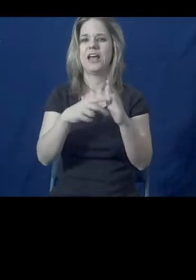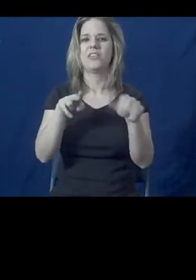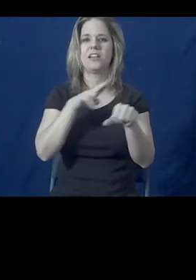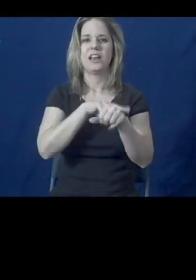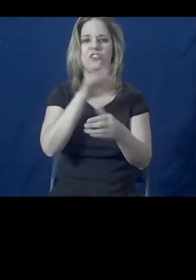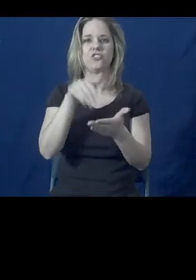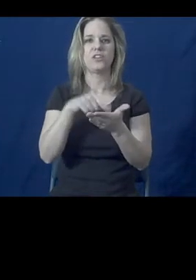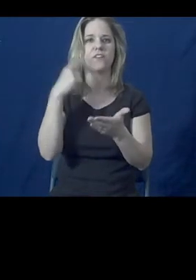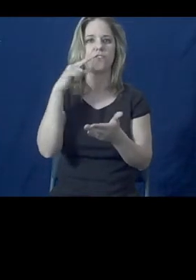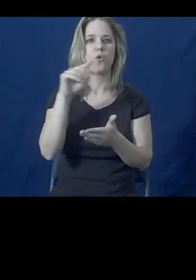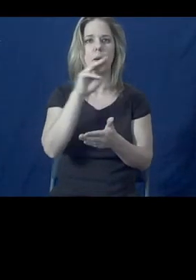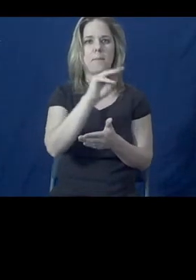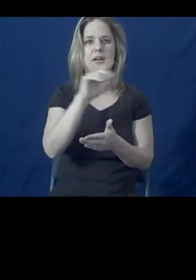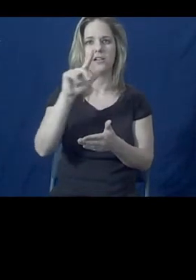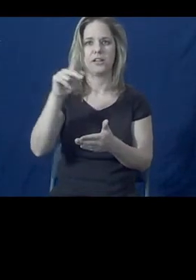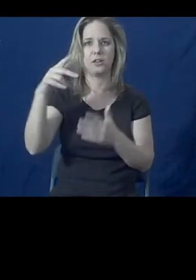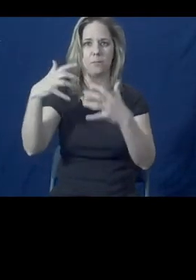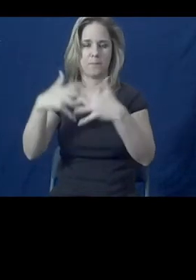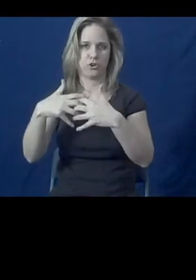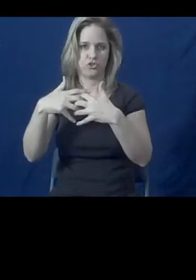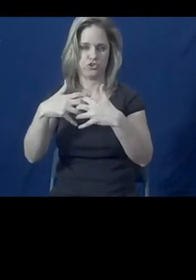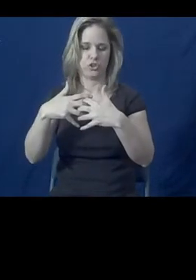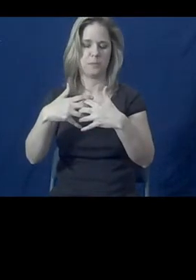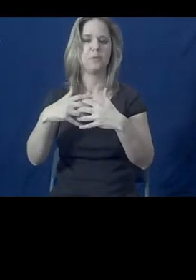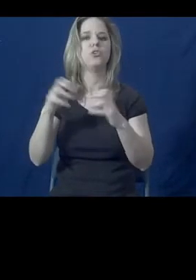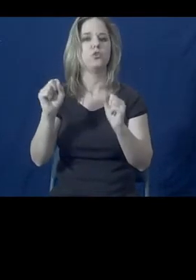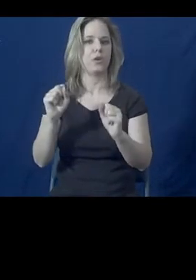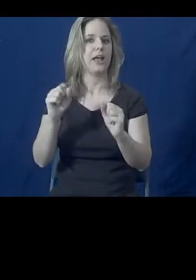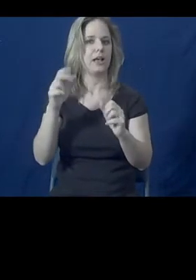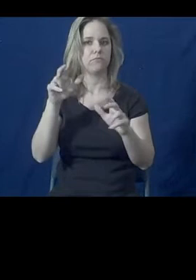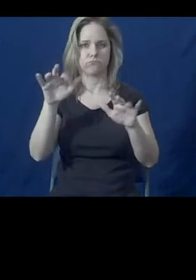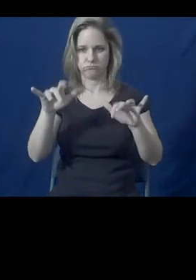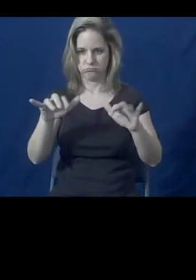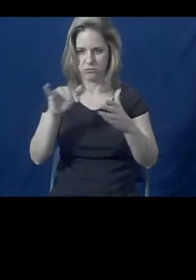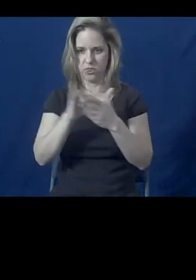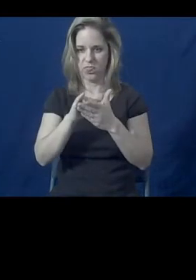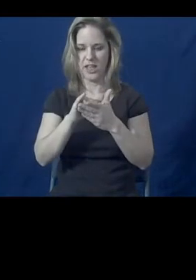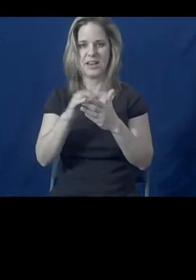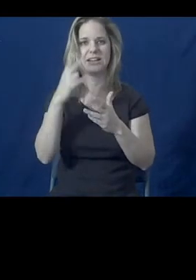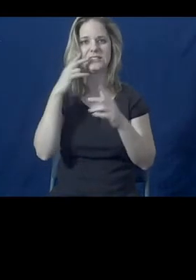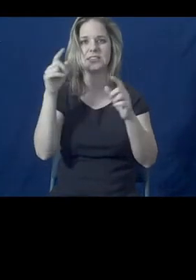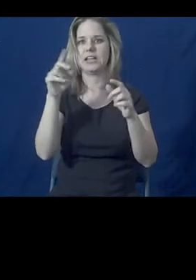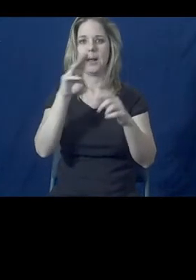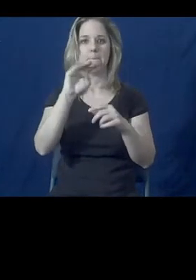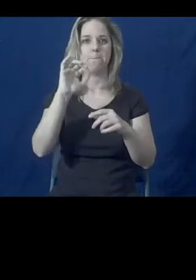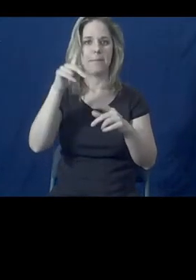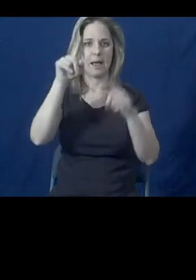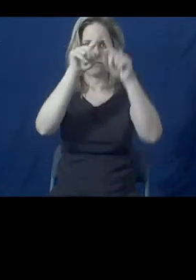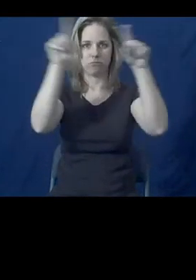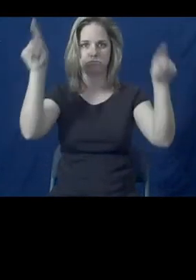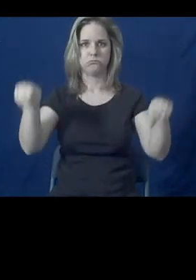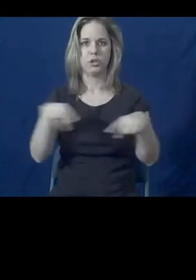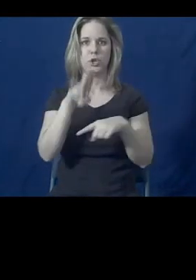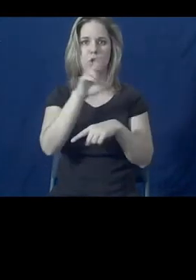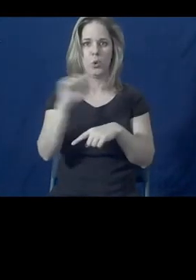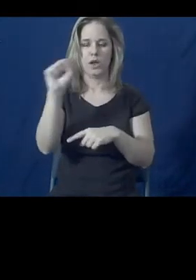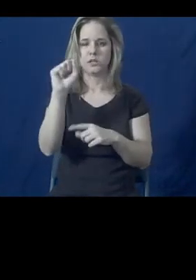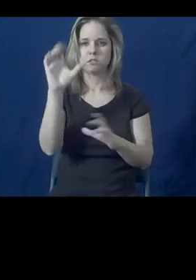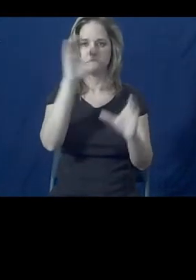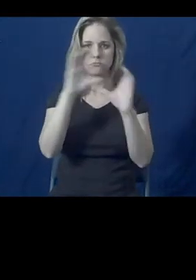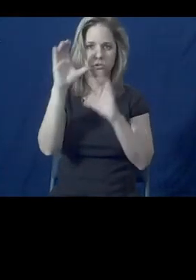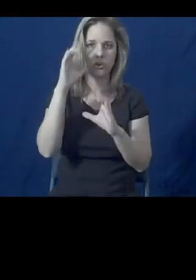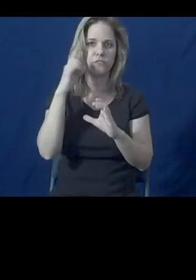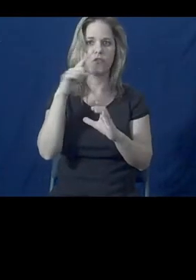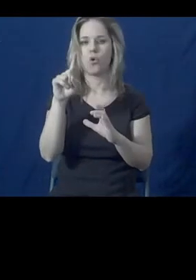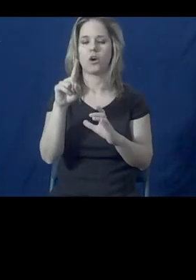And folks can go on there, and there's a map of the United States. And you can go on there and find if any medical